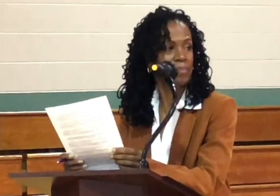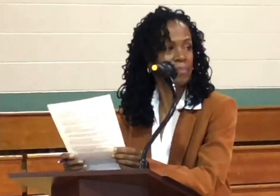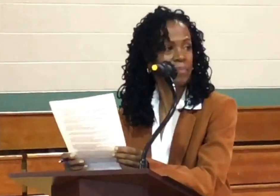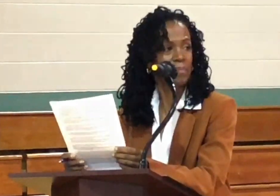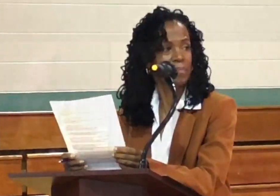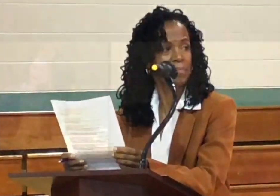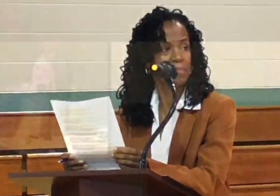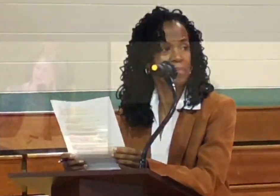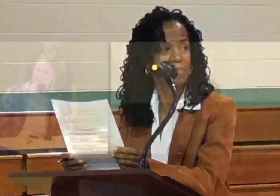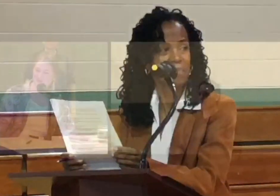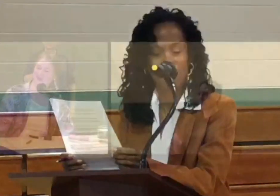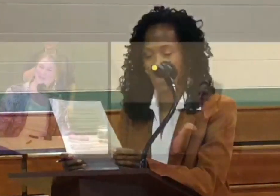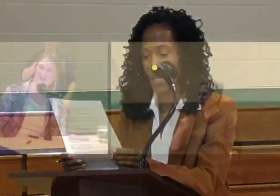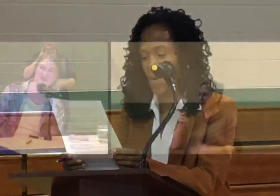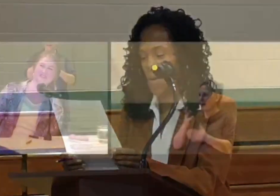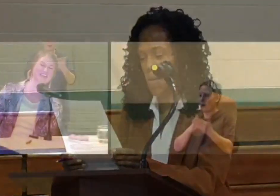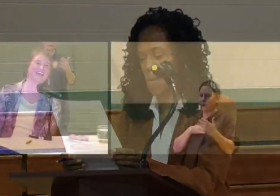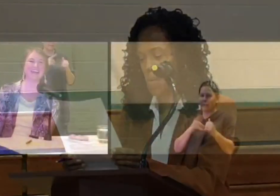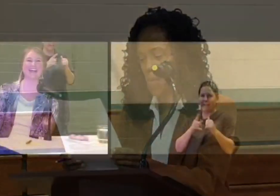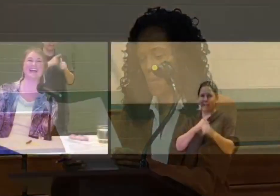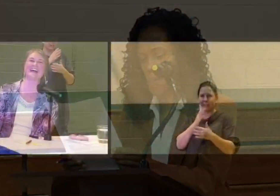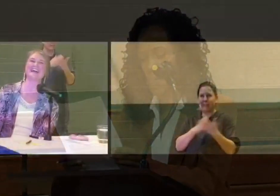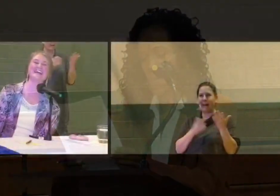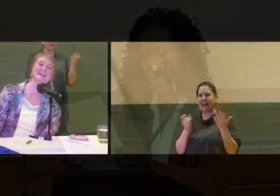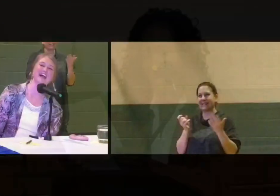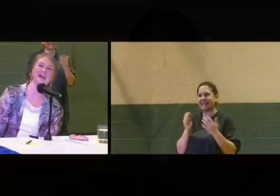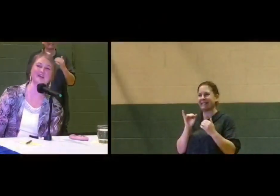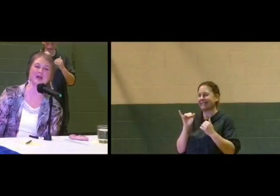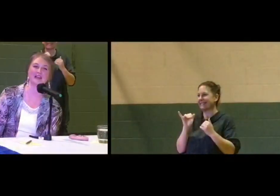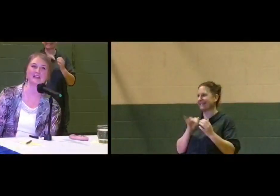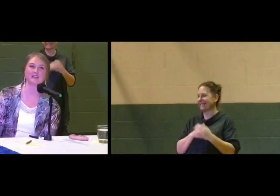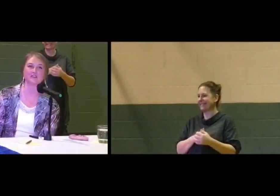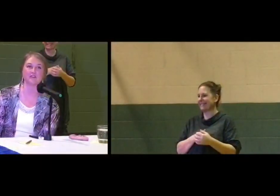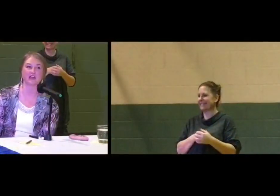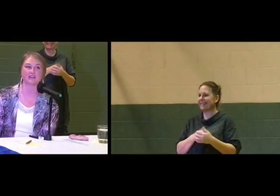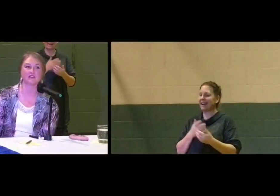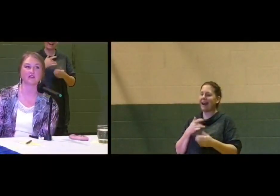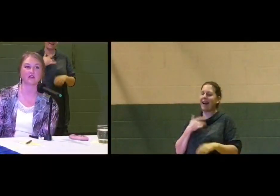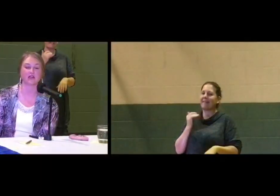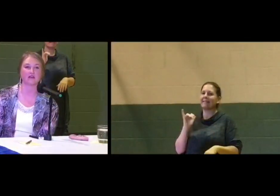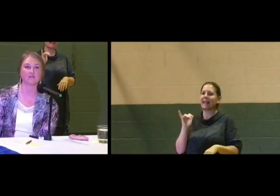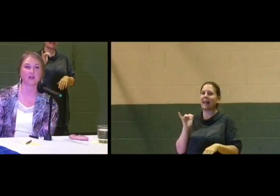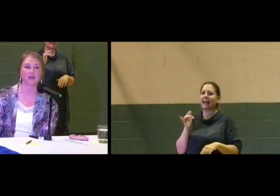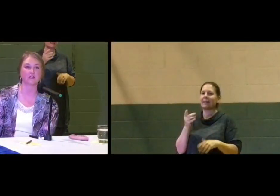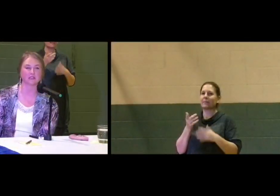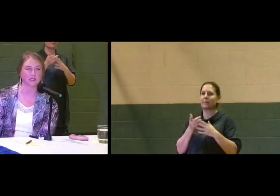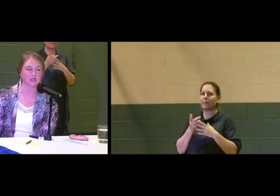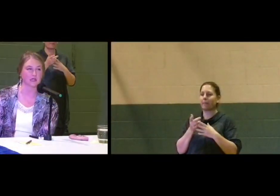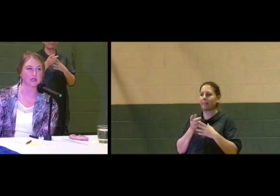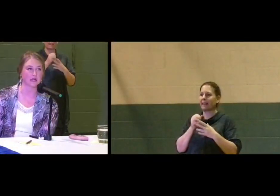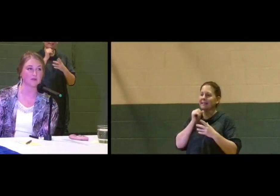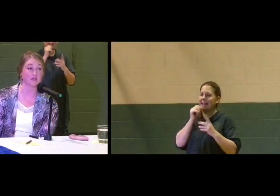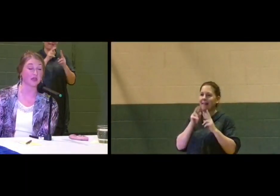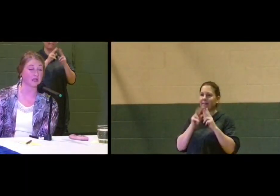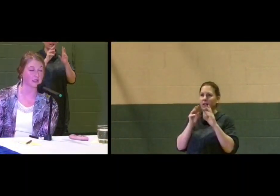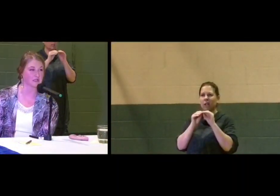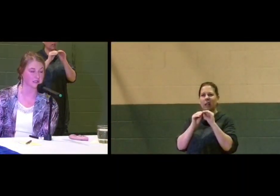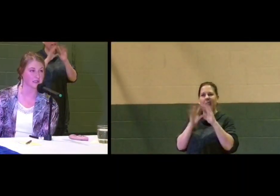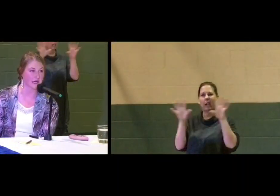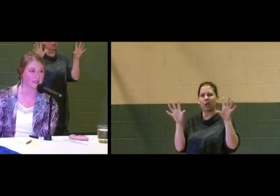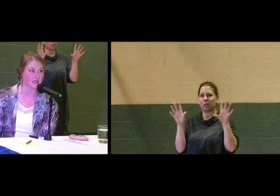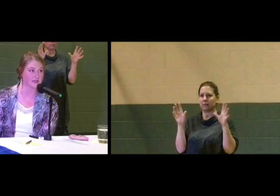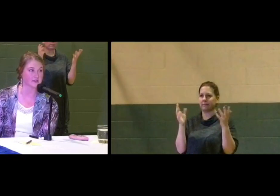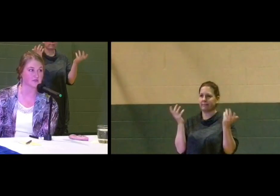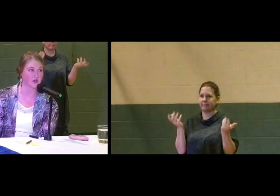Well, your second part was my first part to that question. I think the fact that there are not very clear, if any,